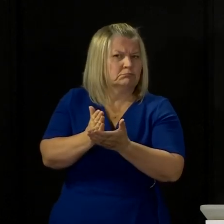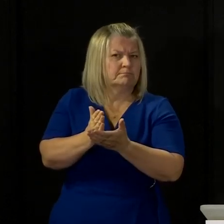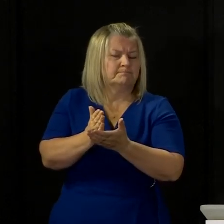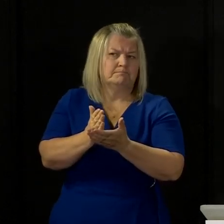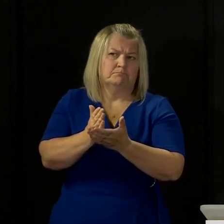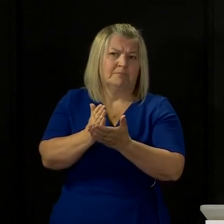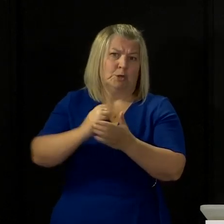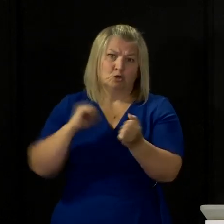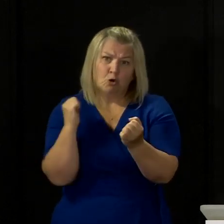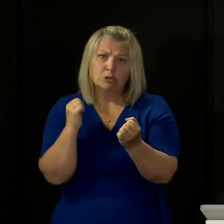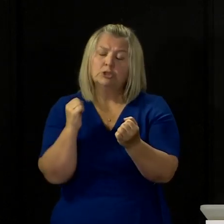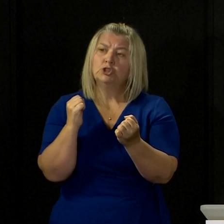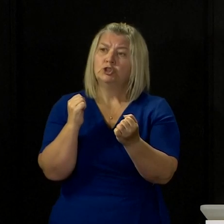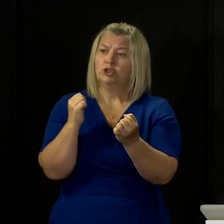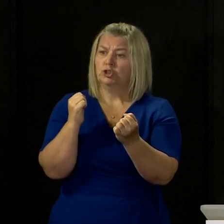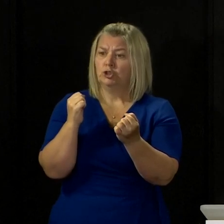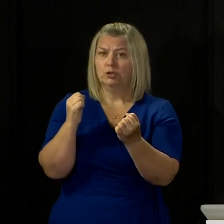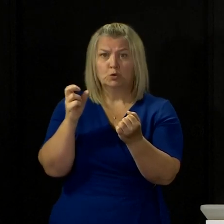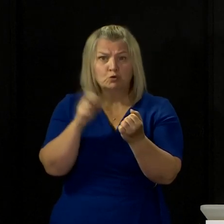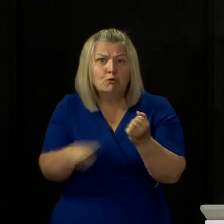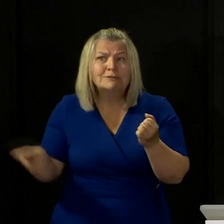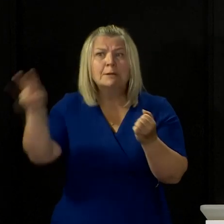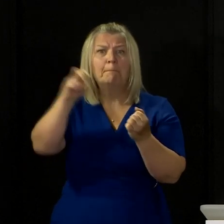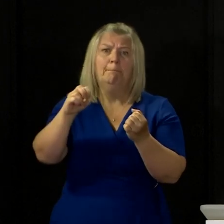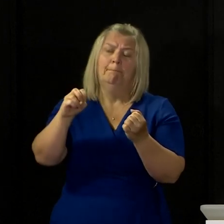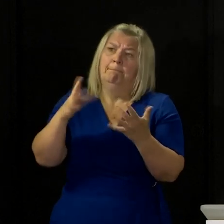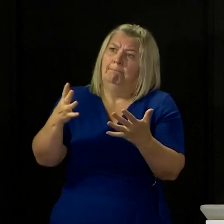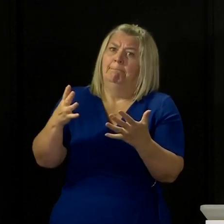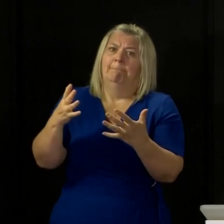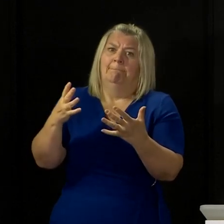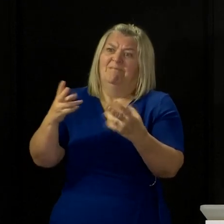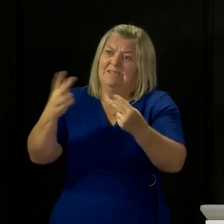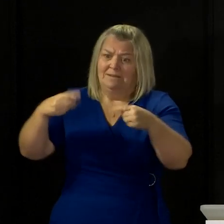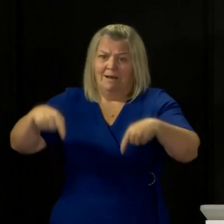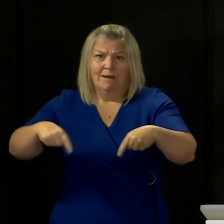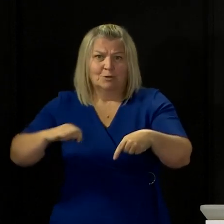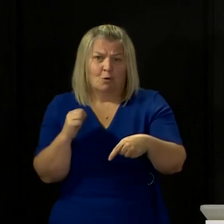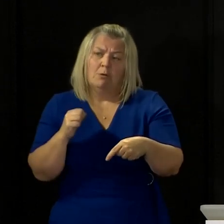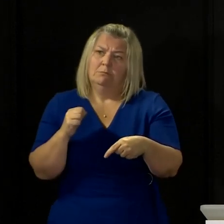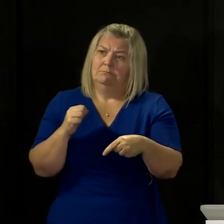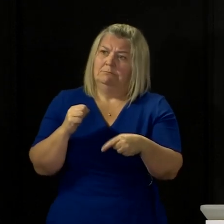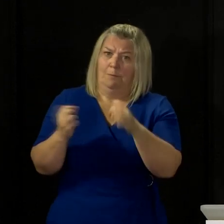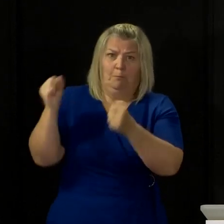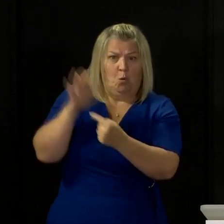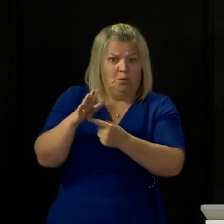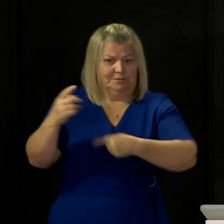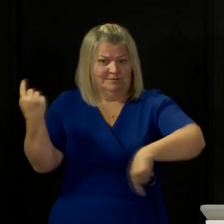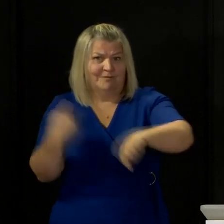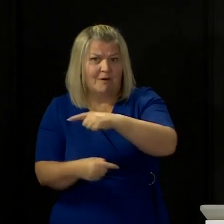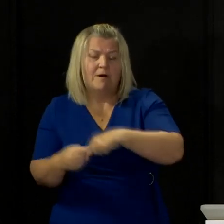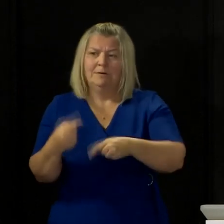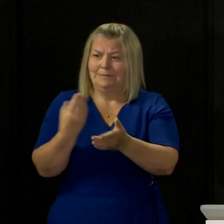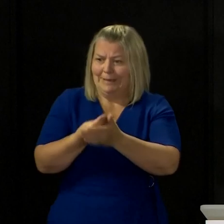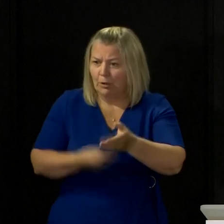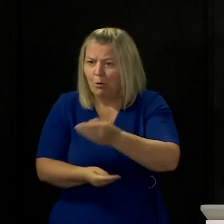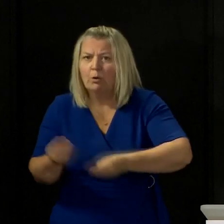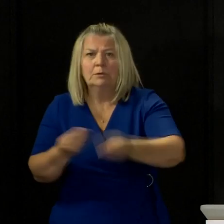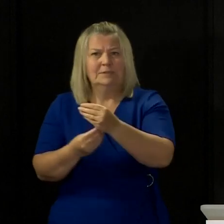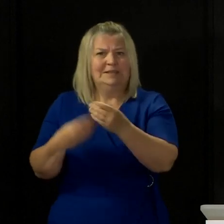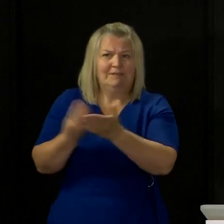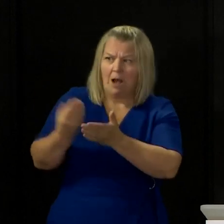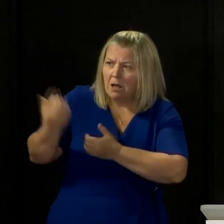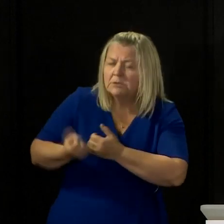to Scotland financially and economically, but it is important in terms of our brand as a country and our reputation